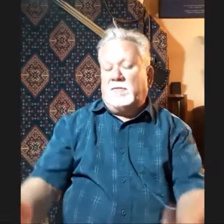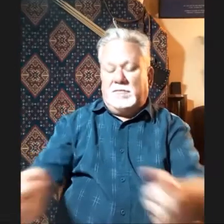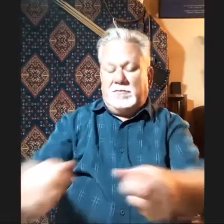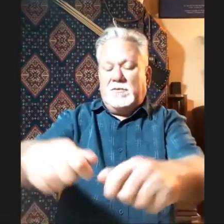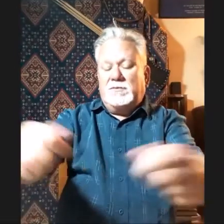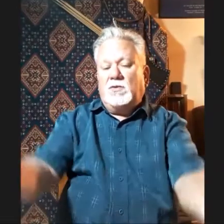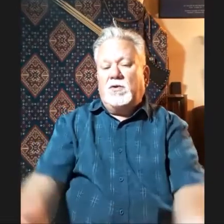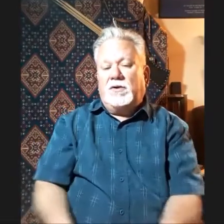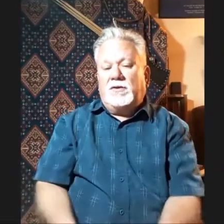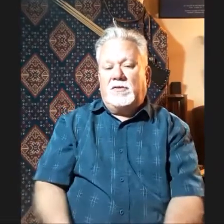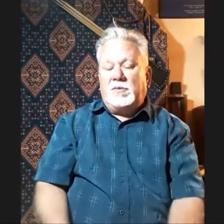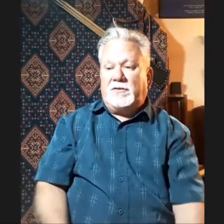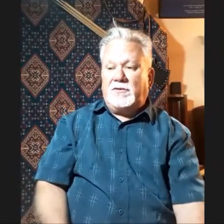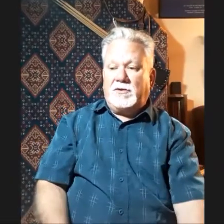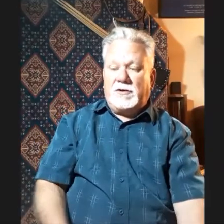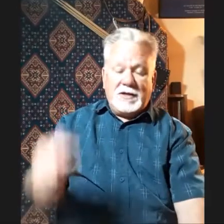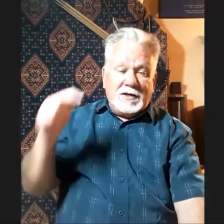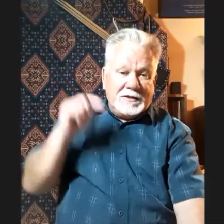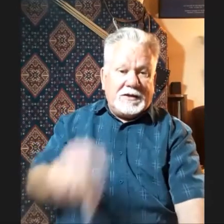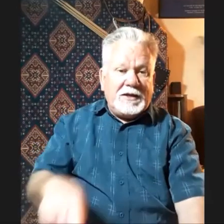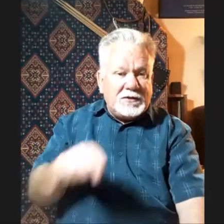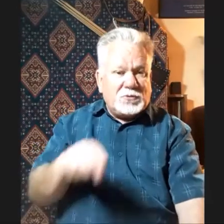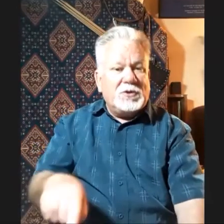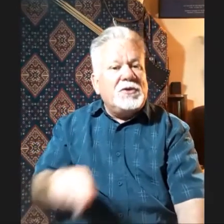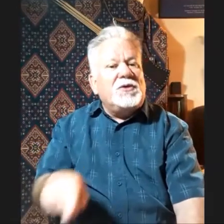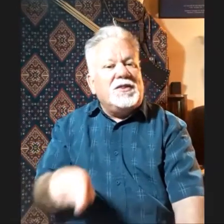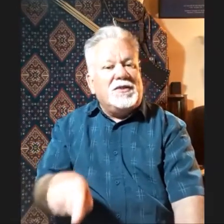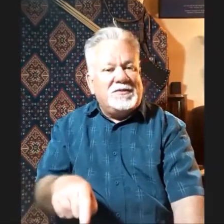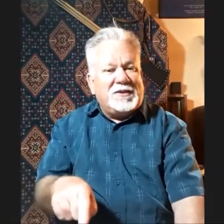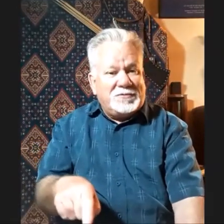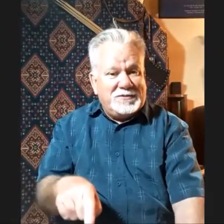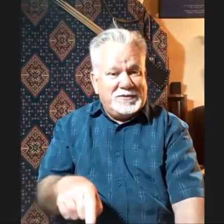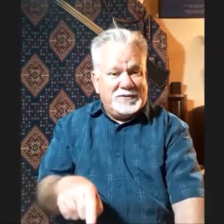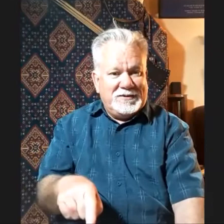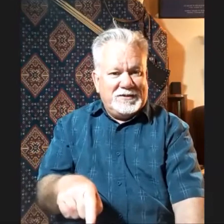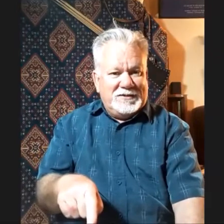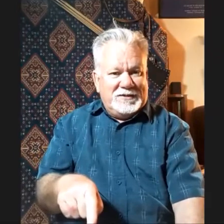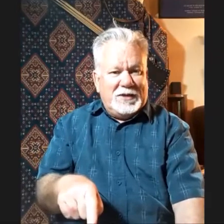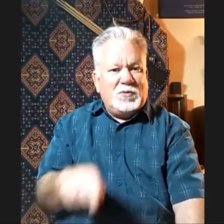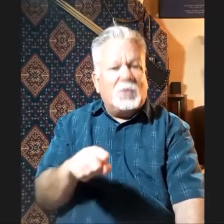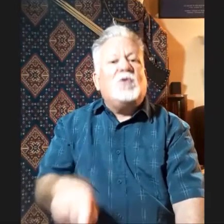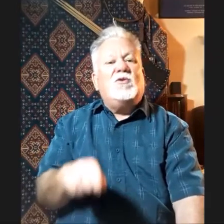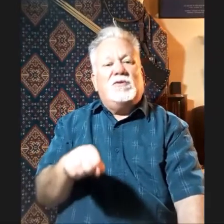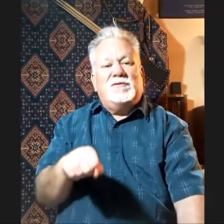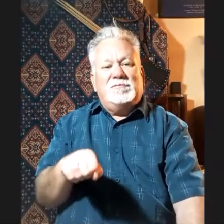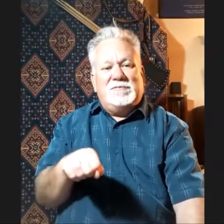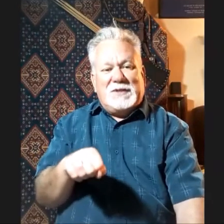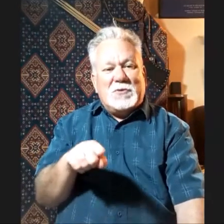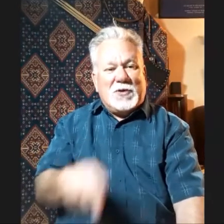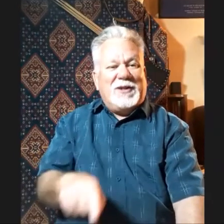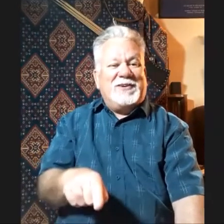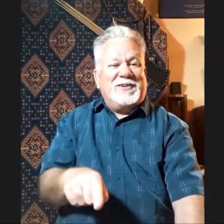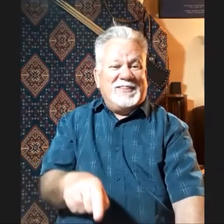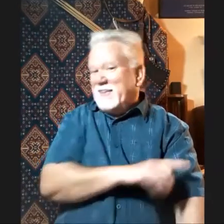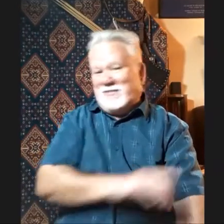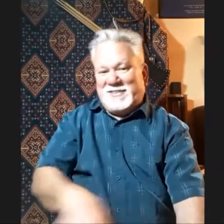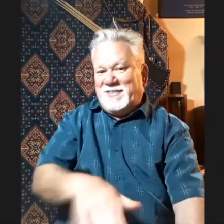organized this plates is showing, the king's really good at this stuff. And we're all, you know, really good at this stuff. So,